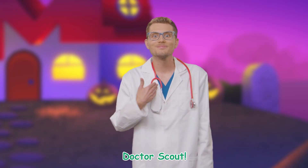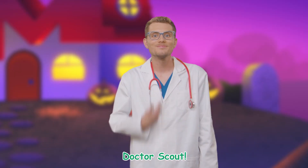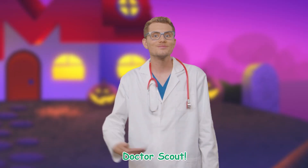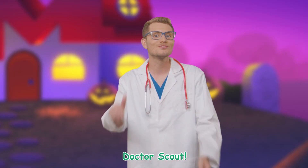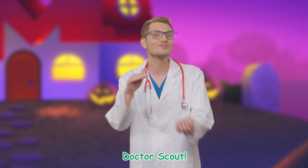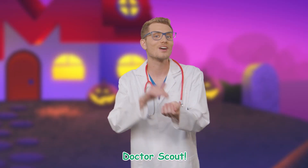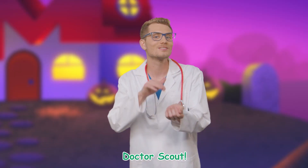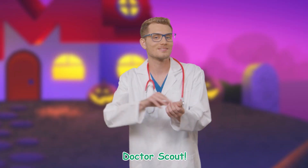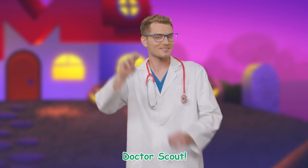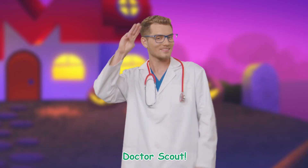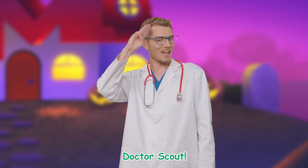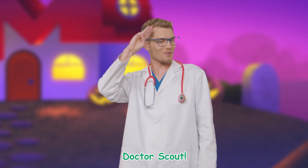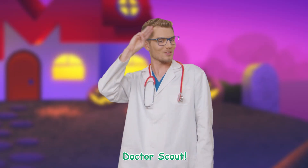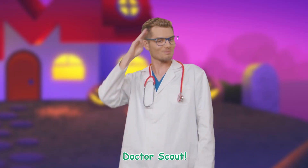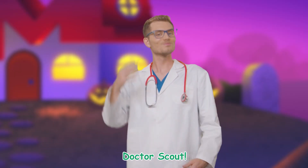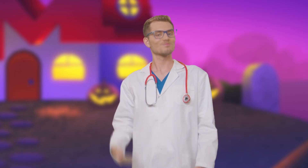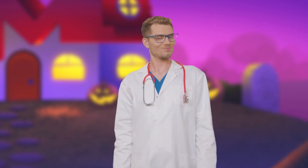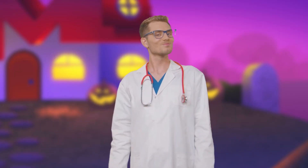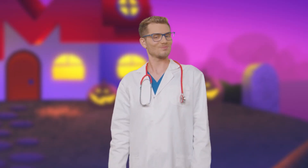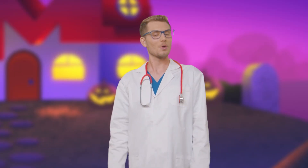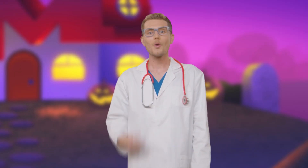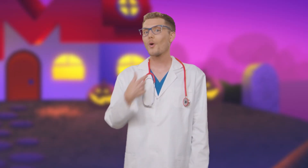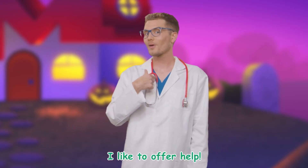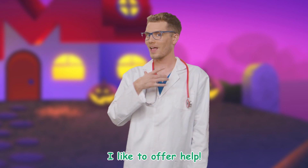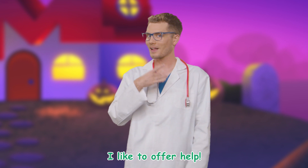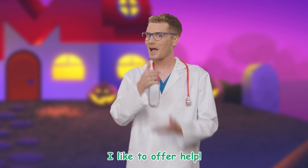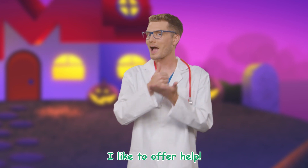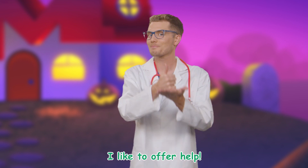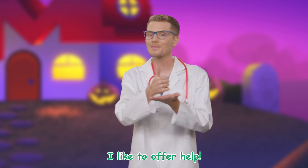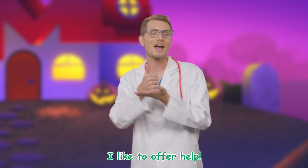Dr. Scout. I like to offer help.